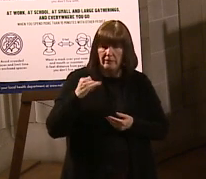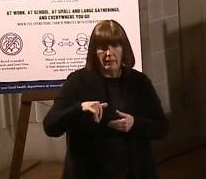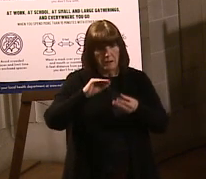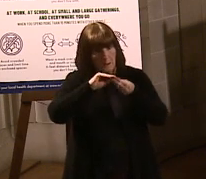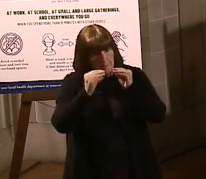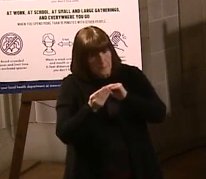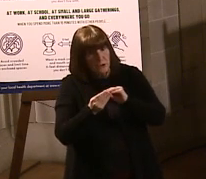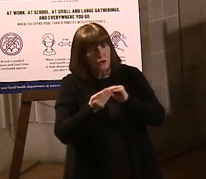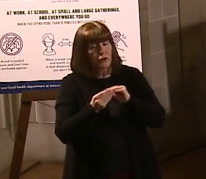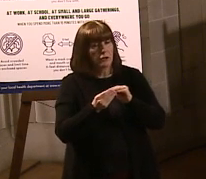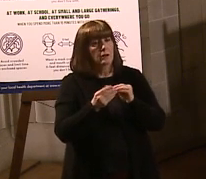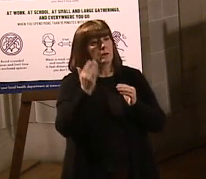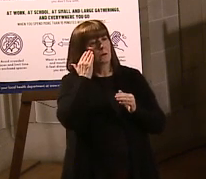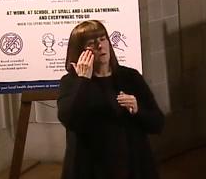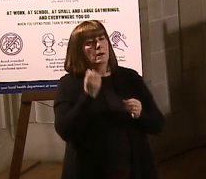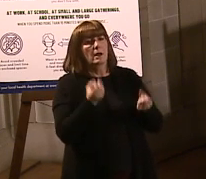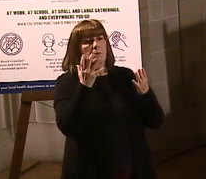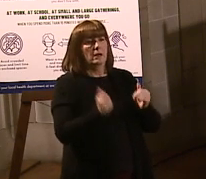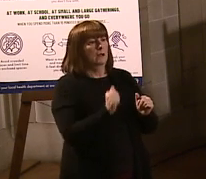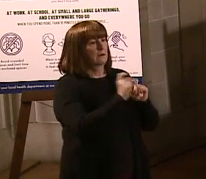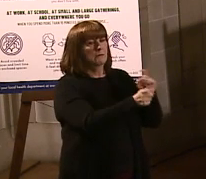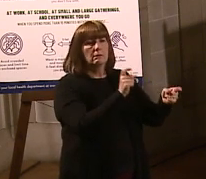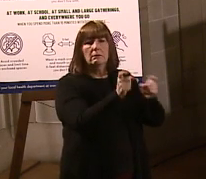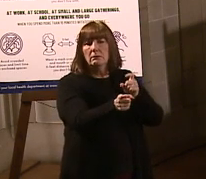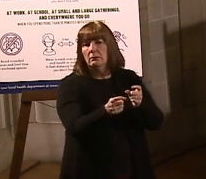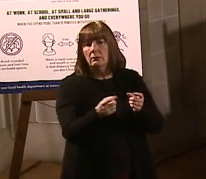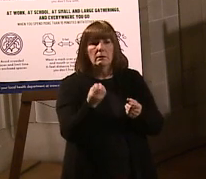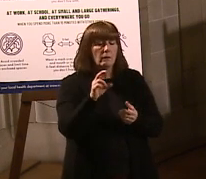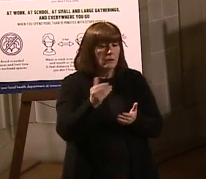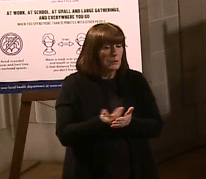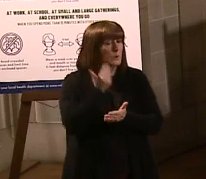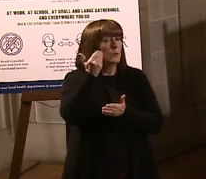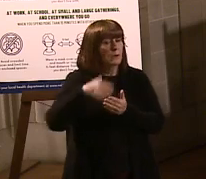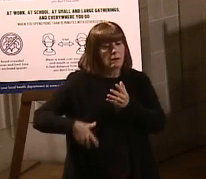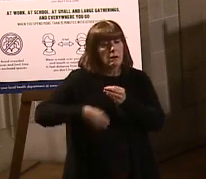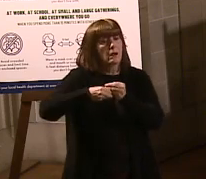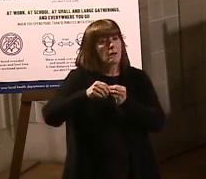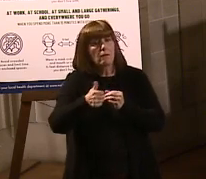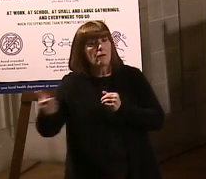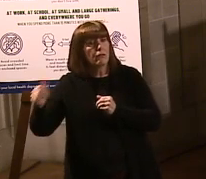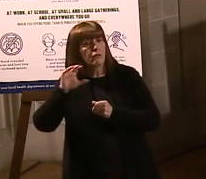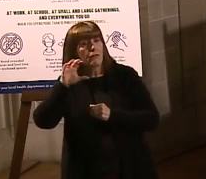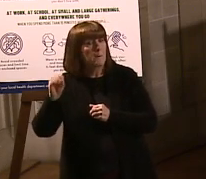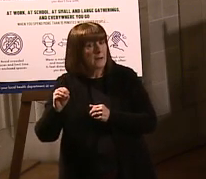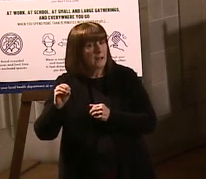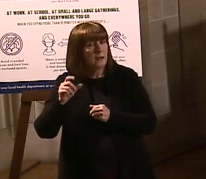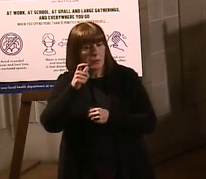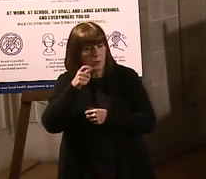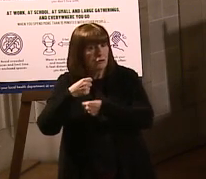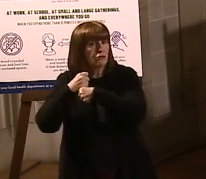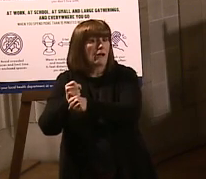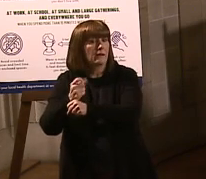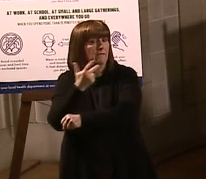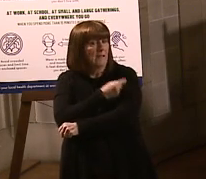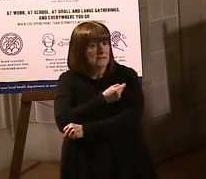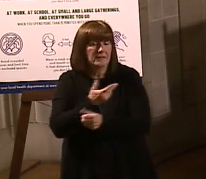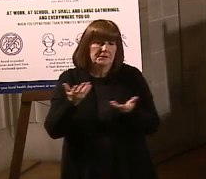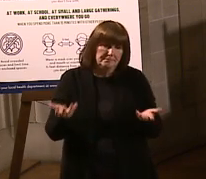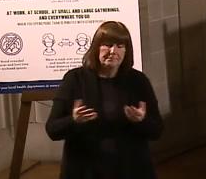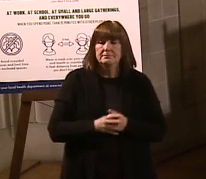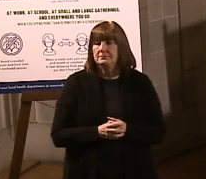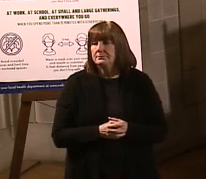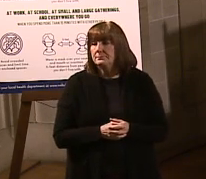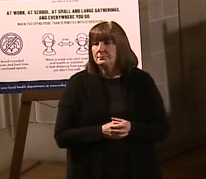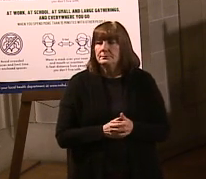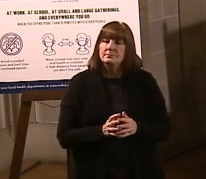now, absent any other changes like increase from those or new vaccines, we're just doing the math and that's what the math is. And Jeff